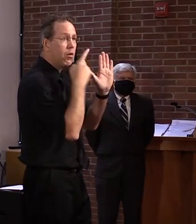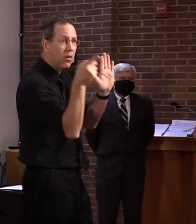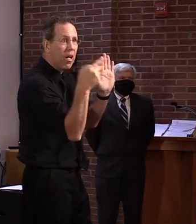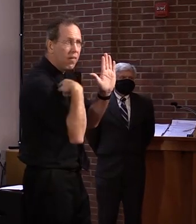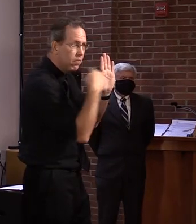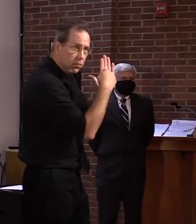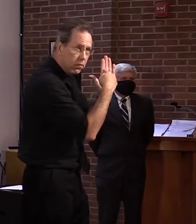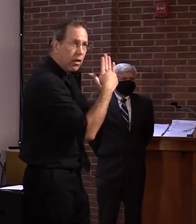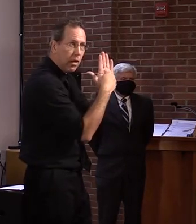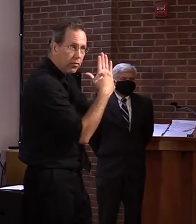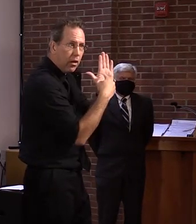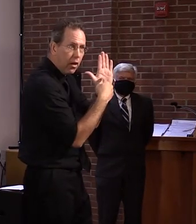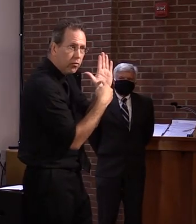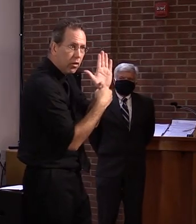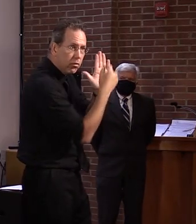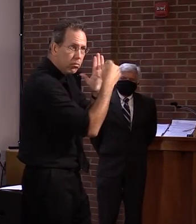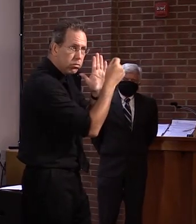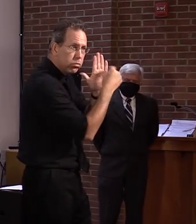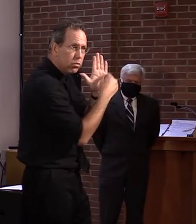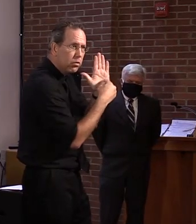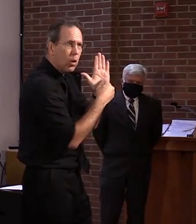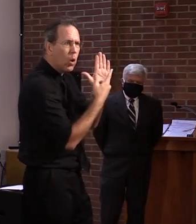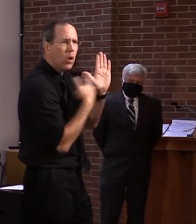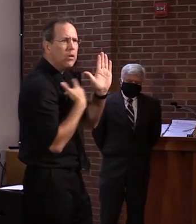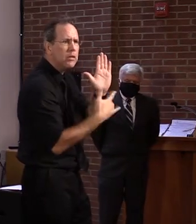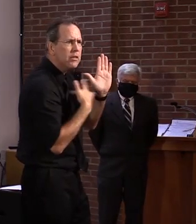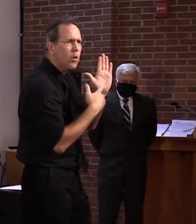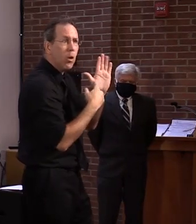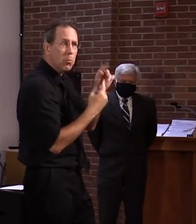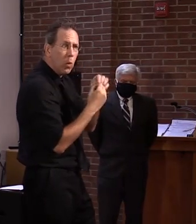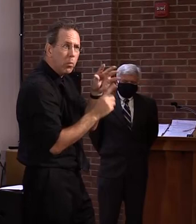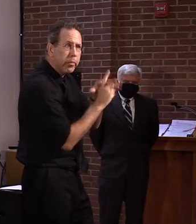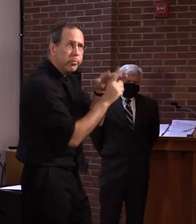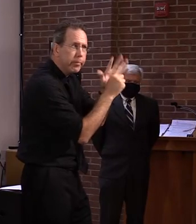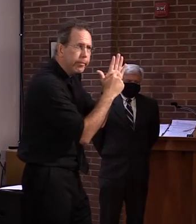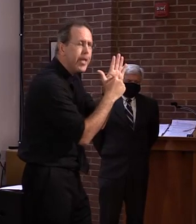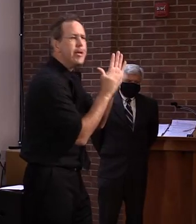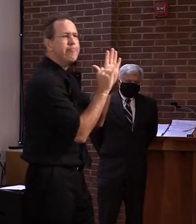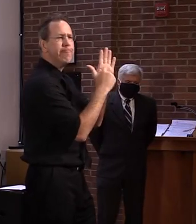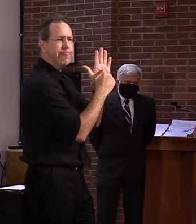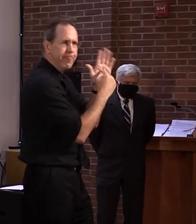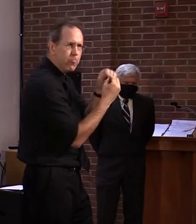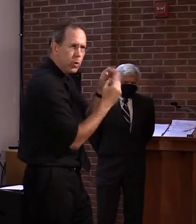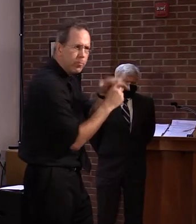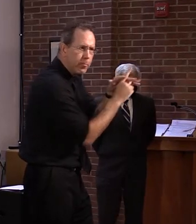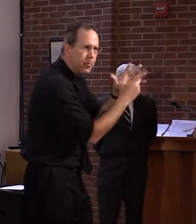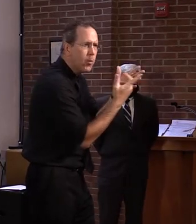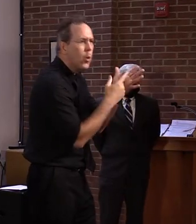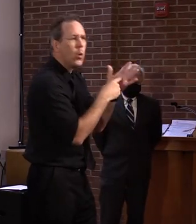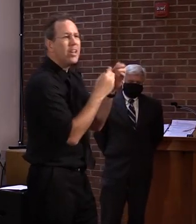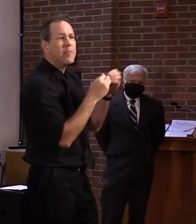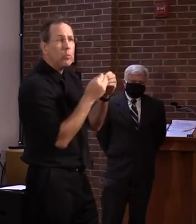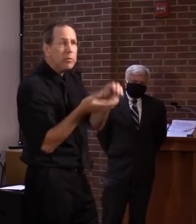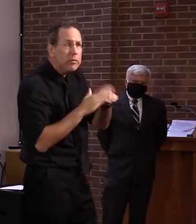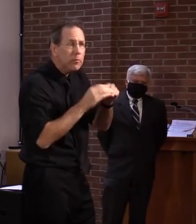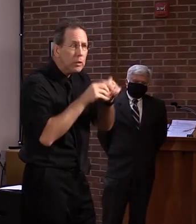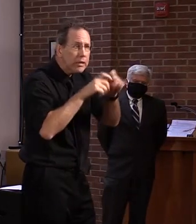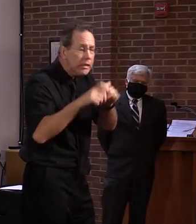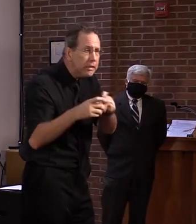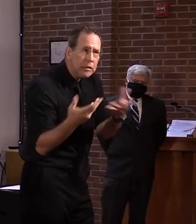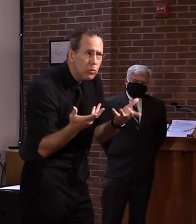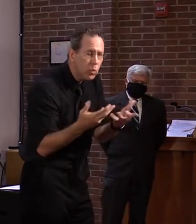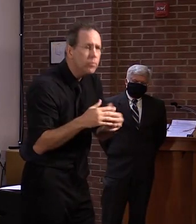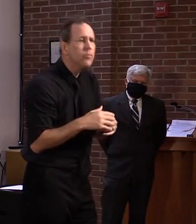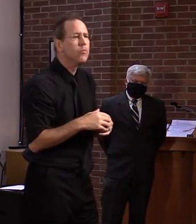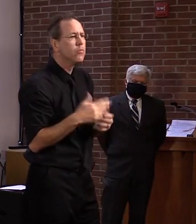to notice those trends. So once again, I think as a state with our, our enhanced testing capacity and our ability to contact tracing, we feel fairly confident that we're